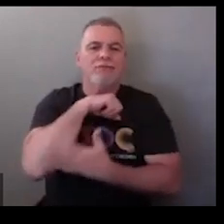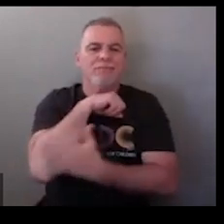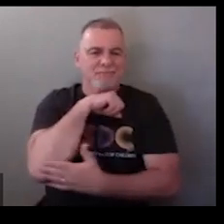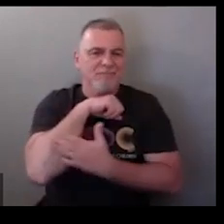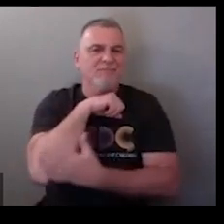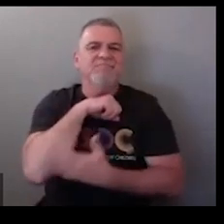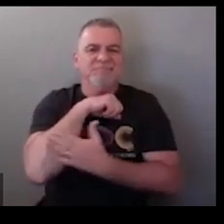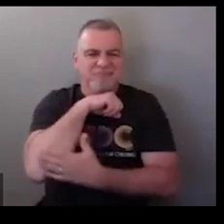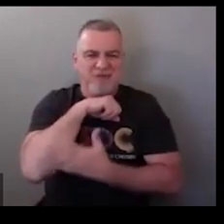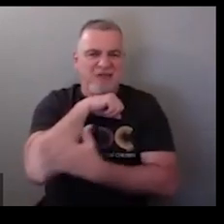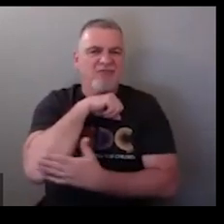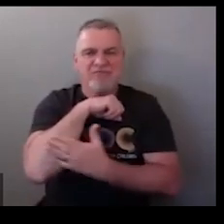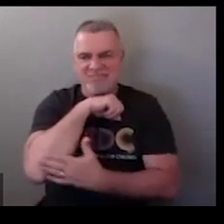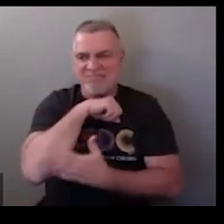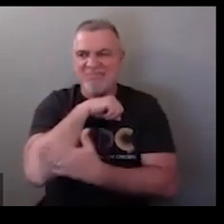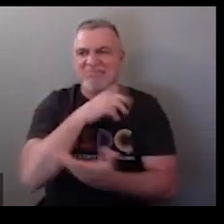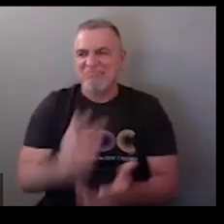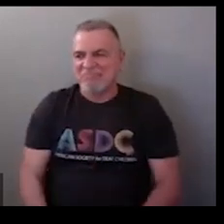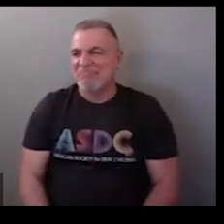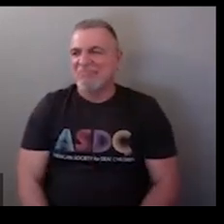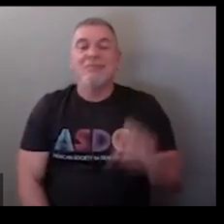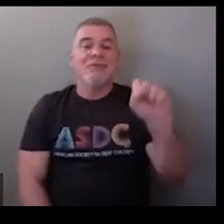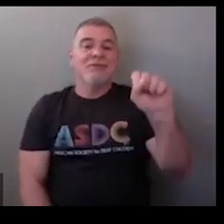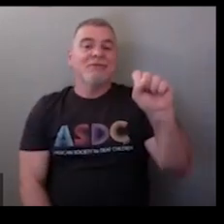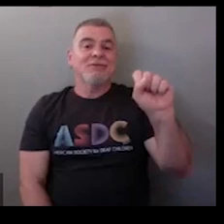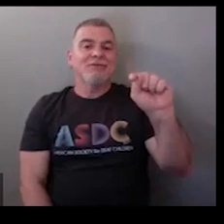and more commonly you see this for country